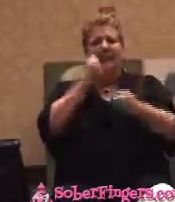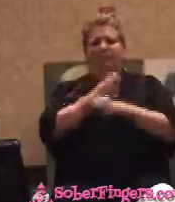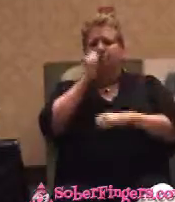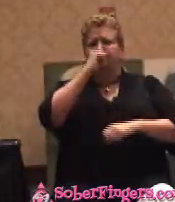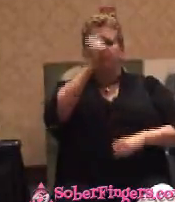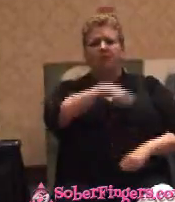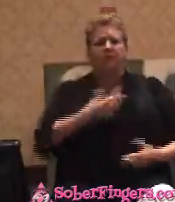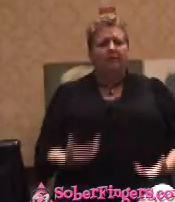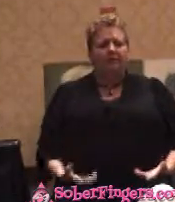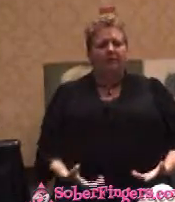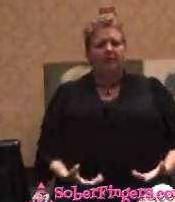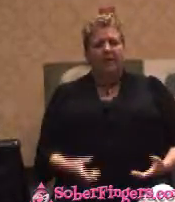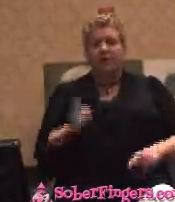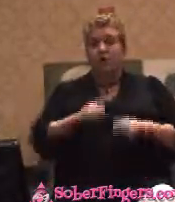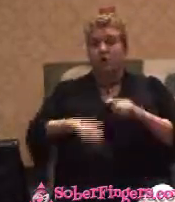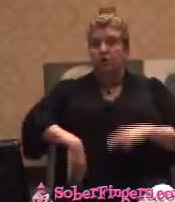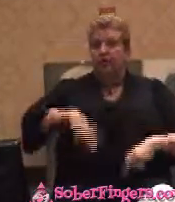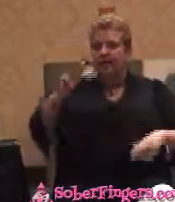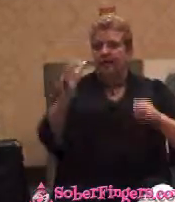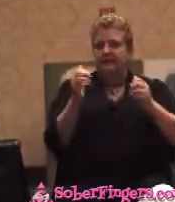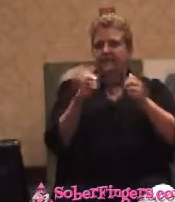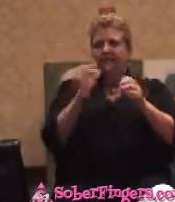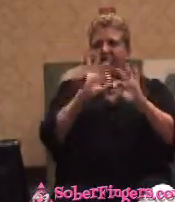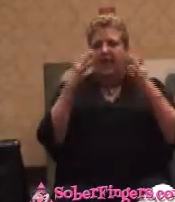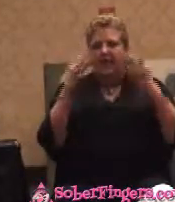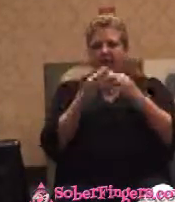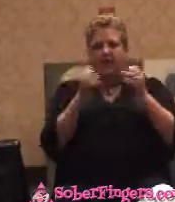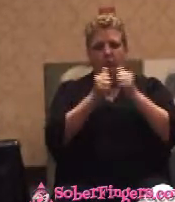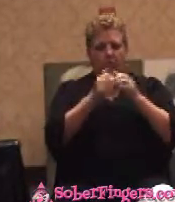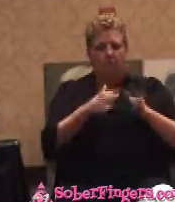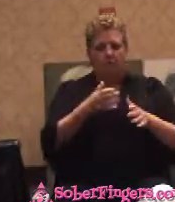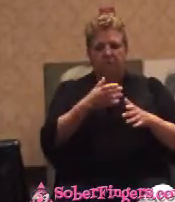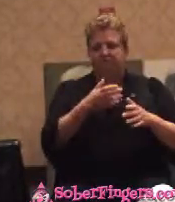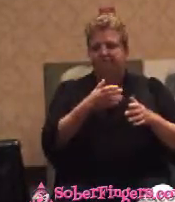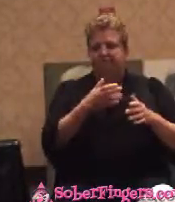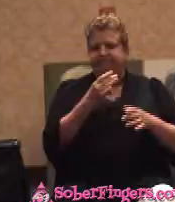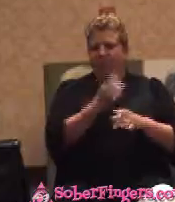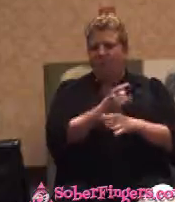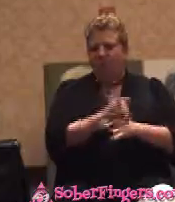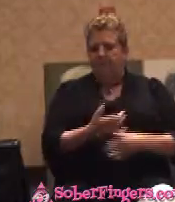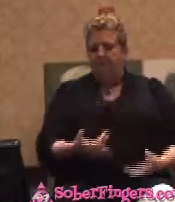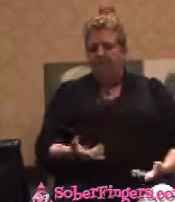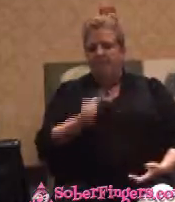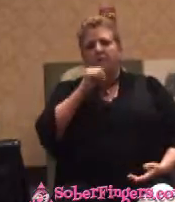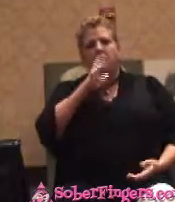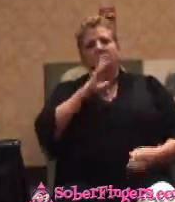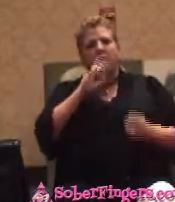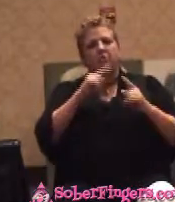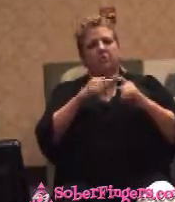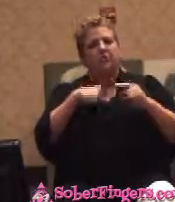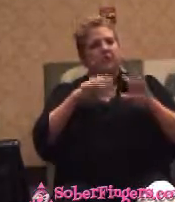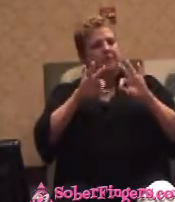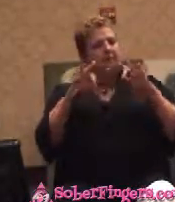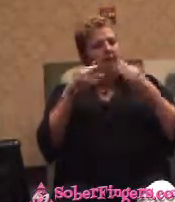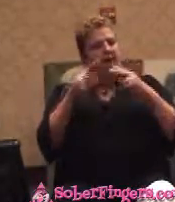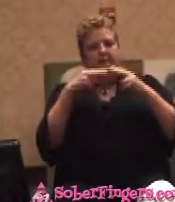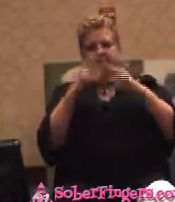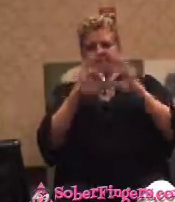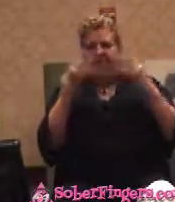Couldn't have raised their families without God. I did all right with that in my family, by God. Don't talk to me about families. Marriages, you know, all this stuff's going